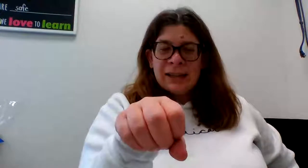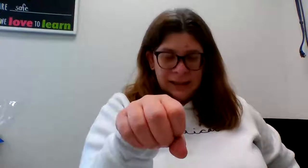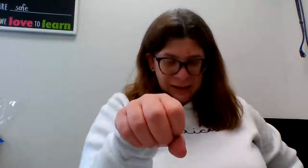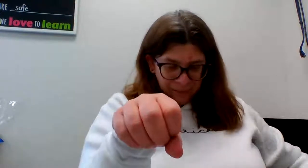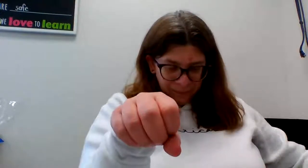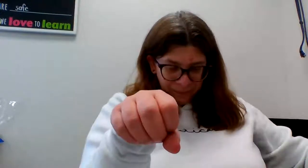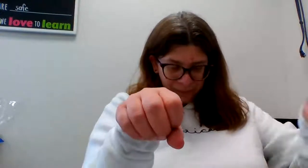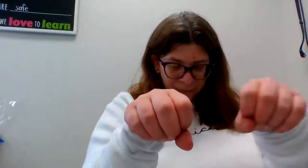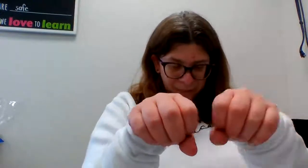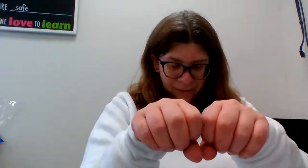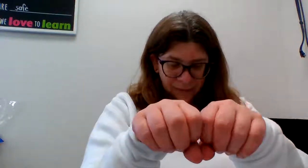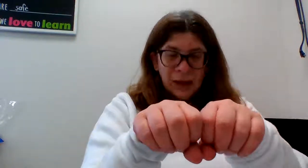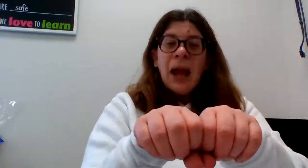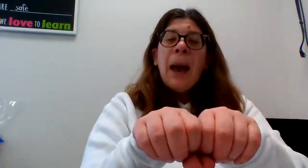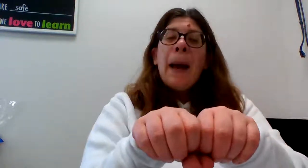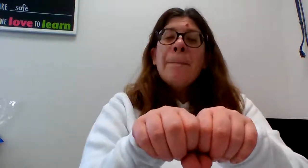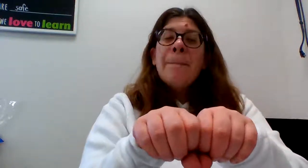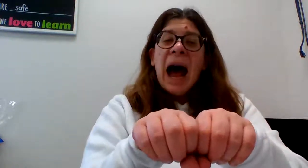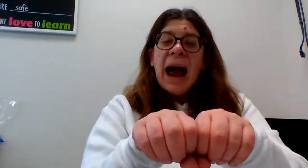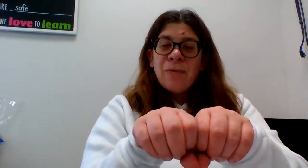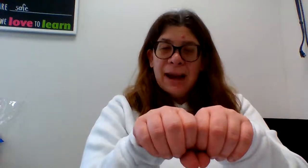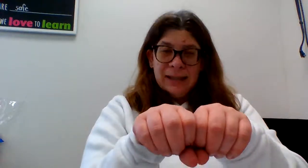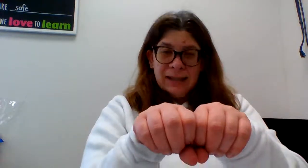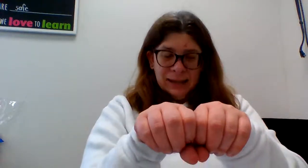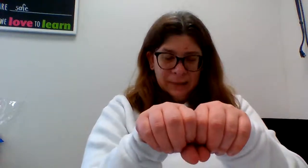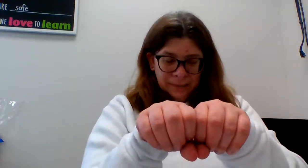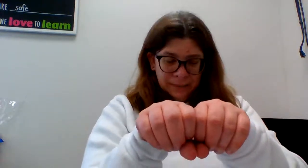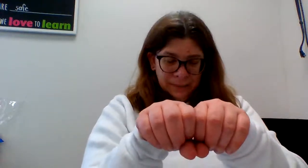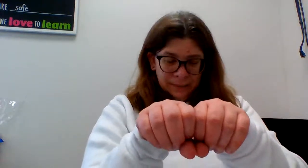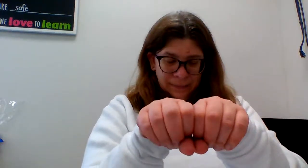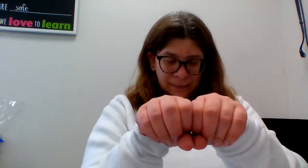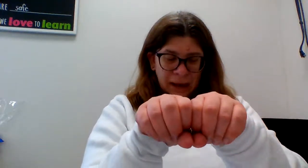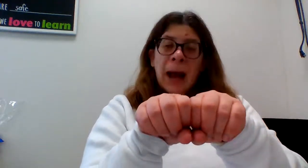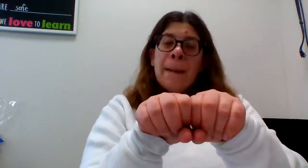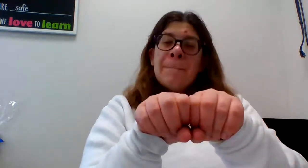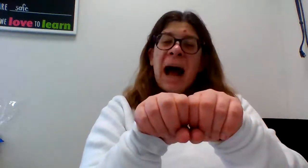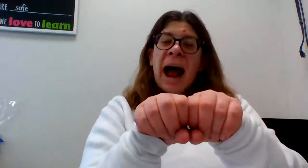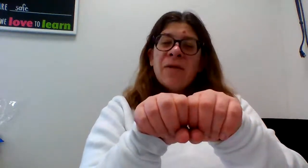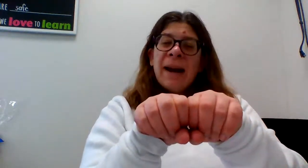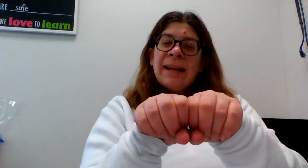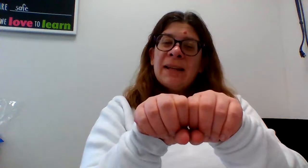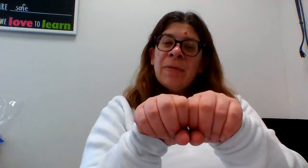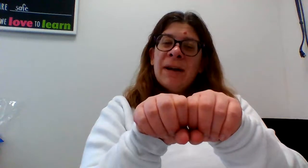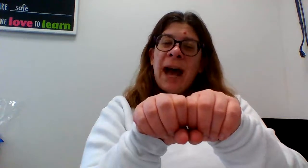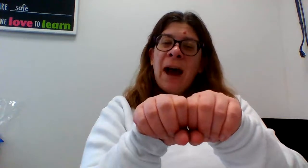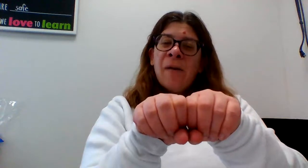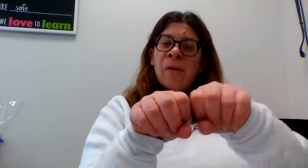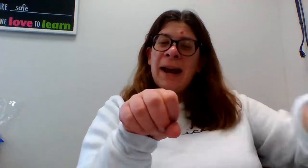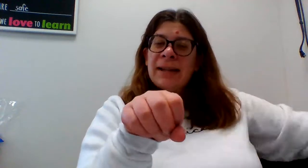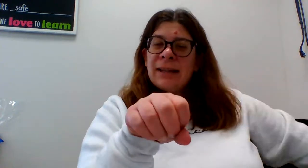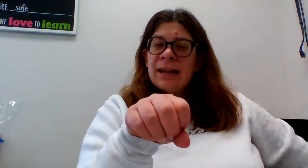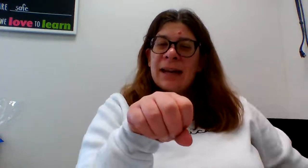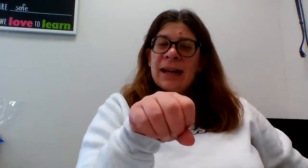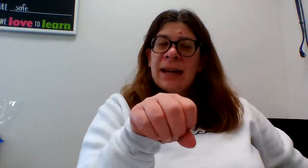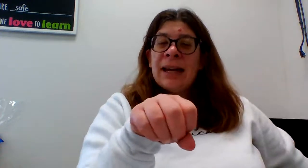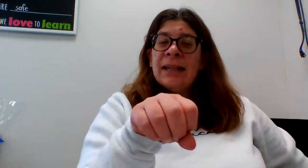pirate pirate without writ is